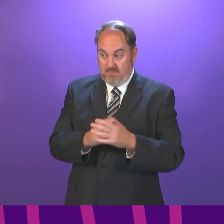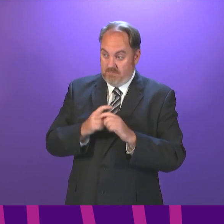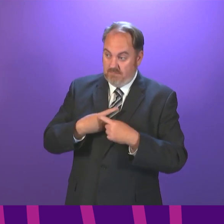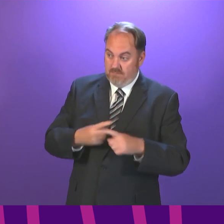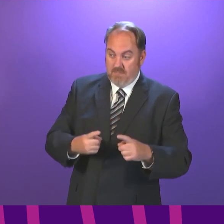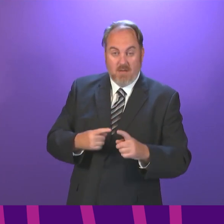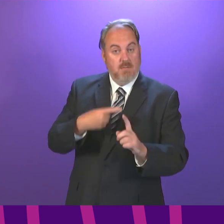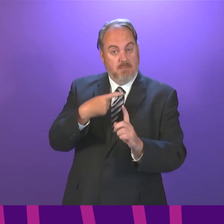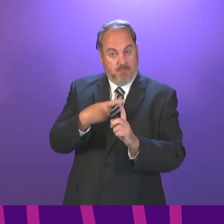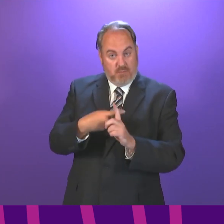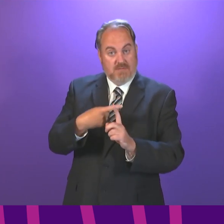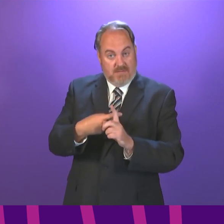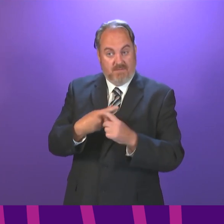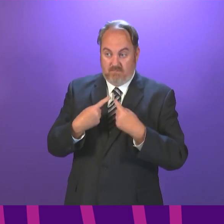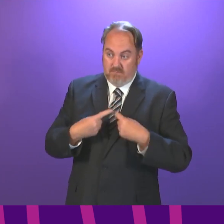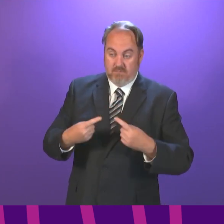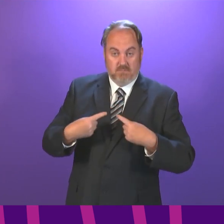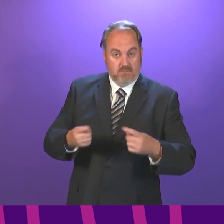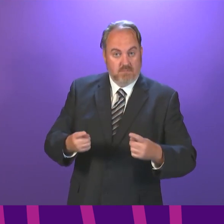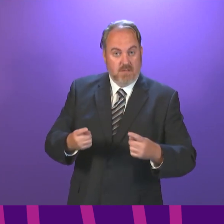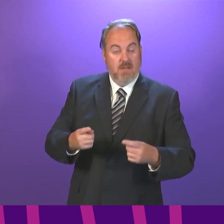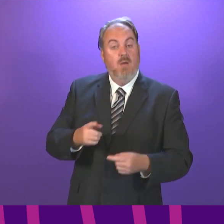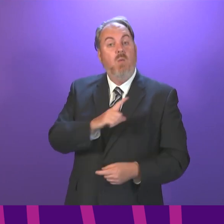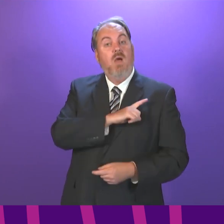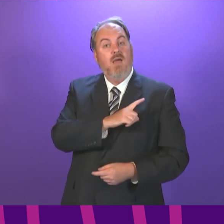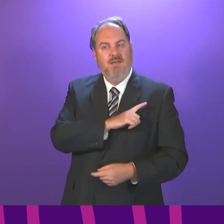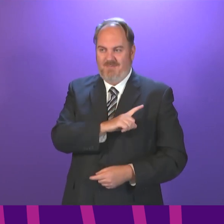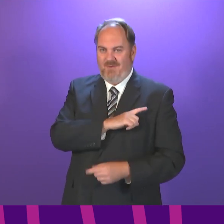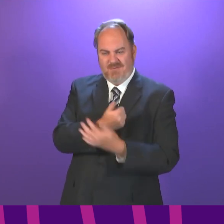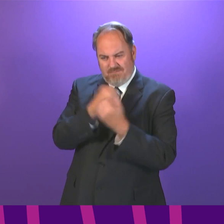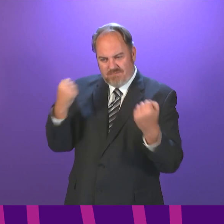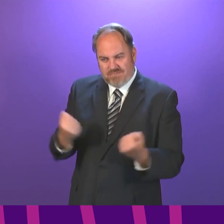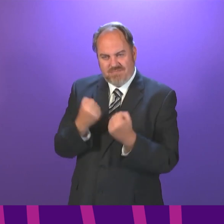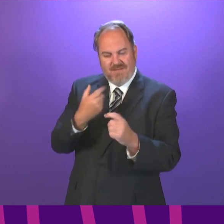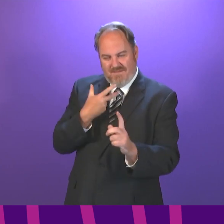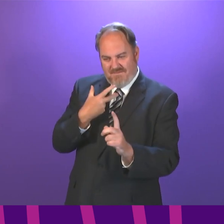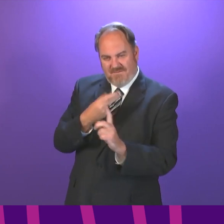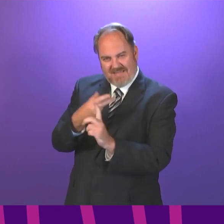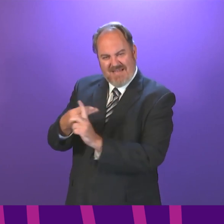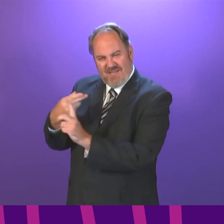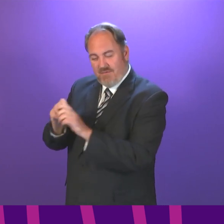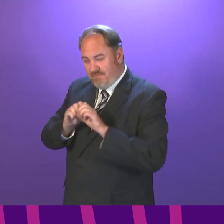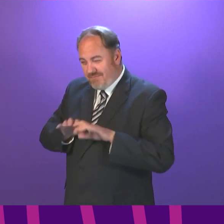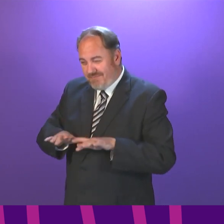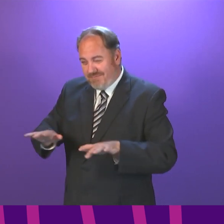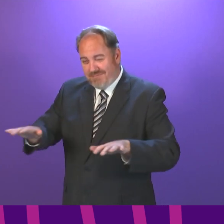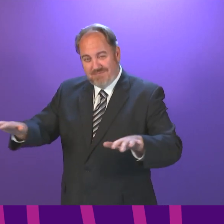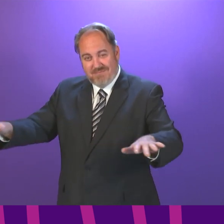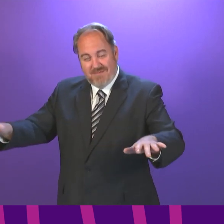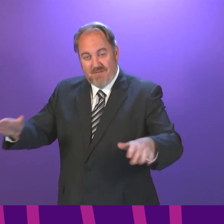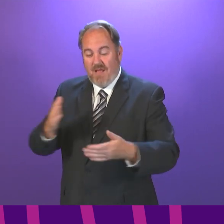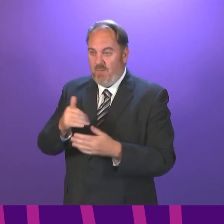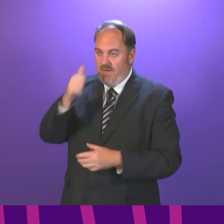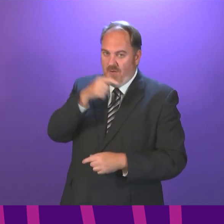positive. They are possible only because of vaccination and the prolonged sacrifices of people across the country. Once again,